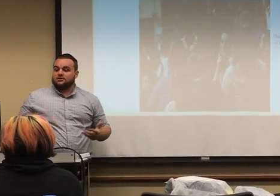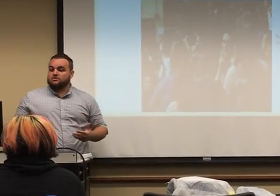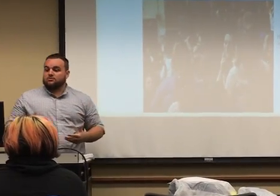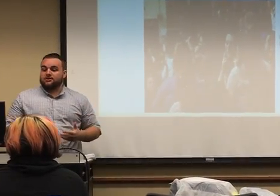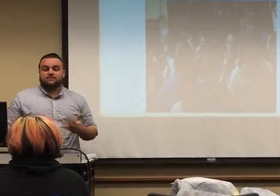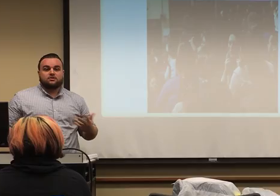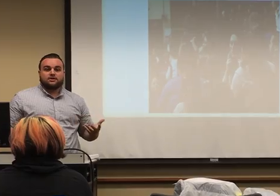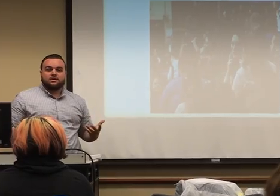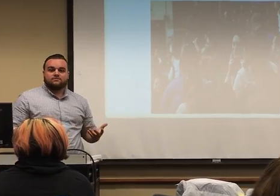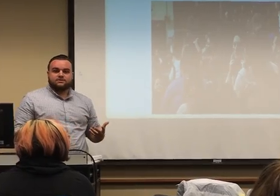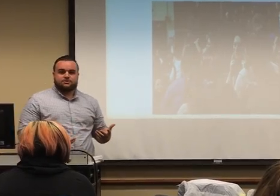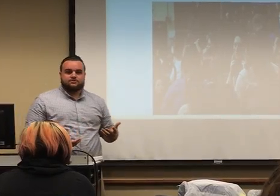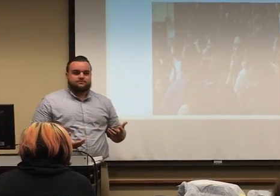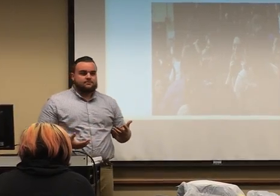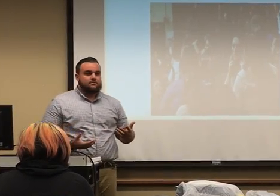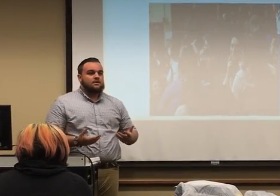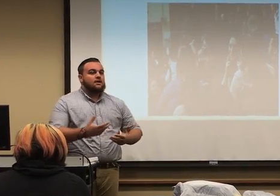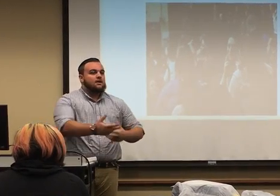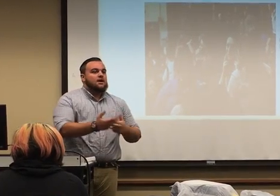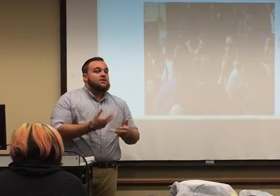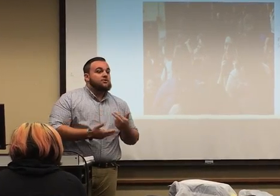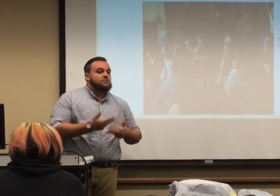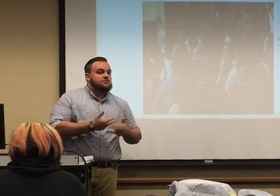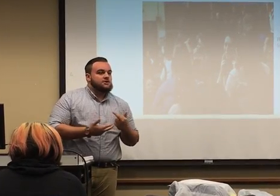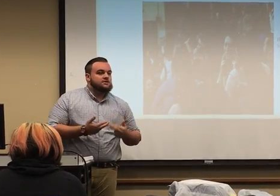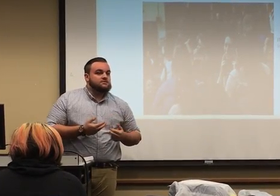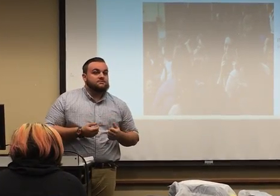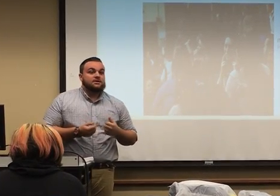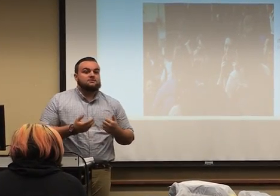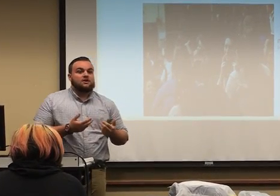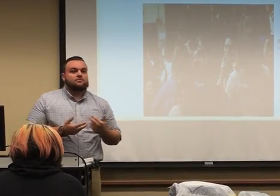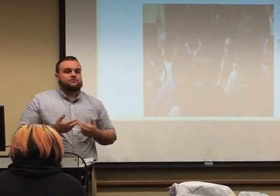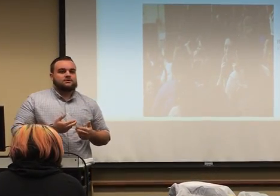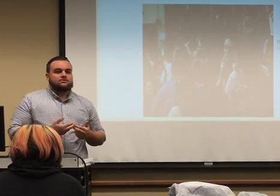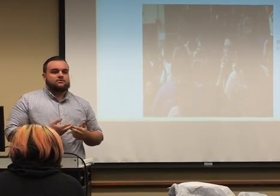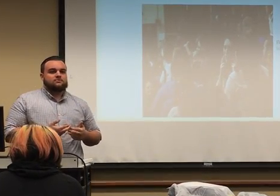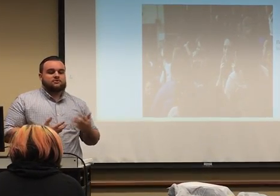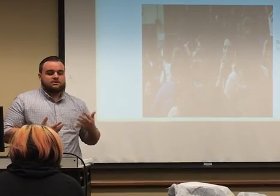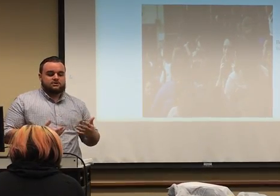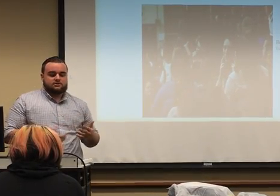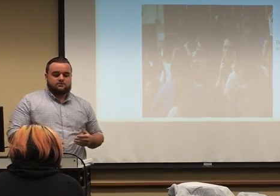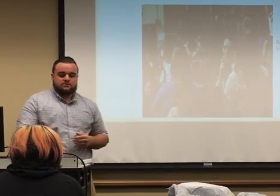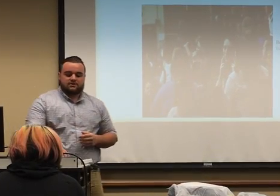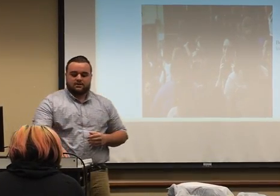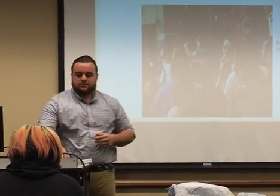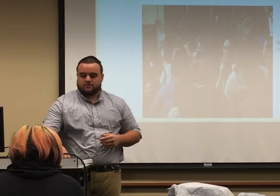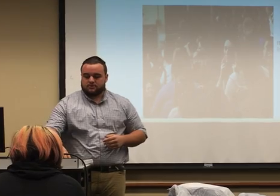talking, normally having a great conversation. And they're able to talk to them, like, talk between the two of them just using sign language.